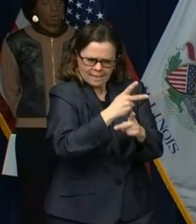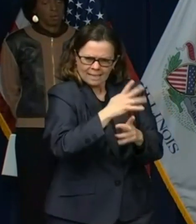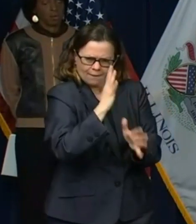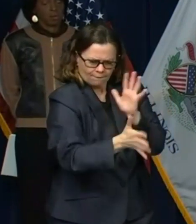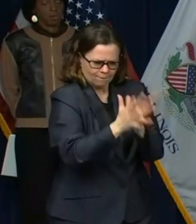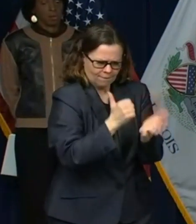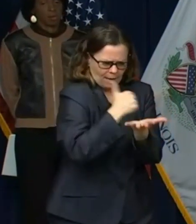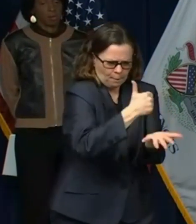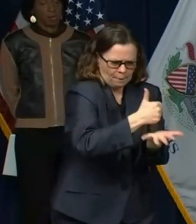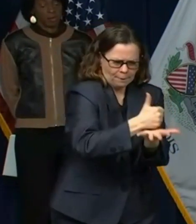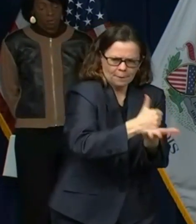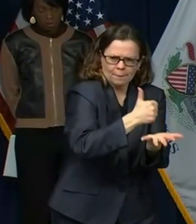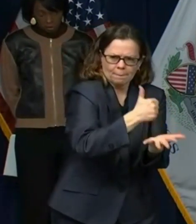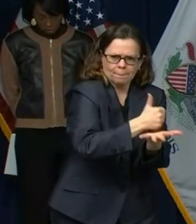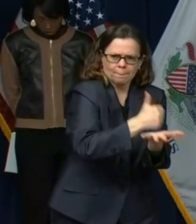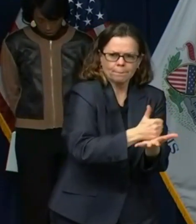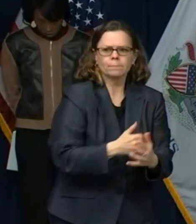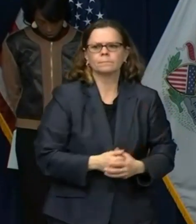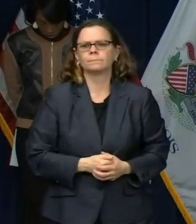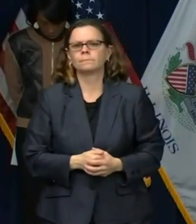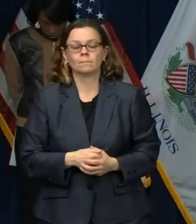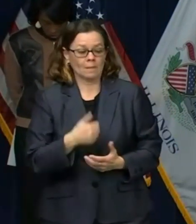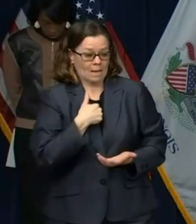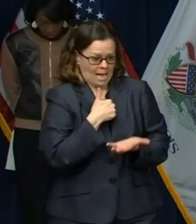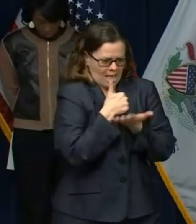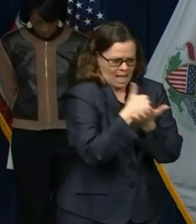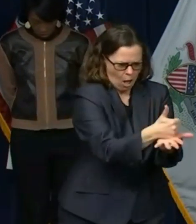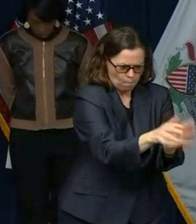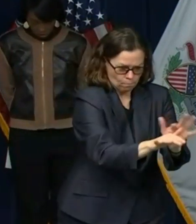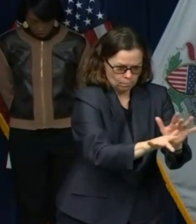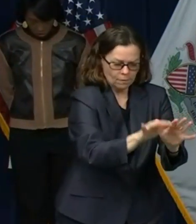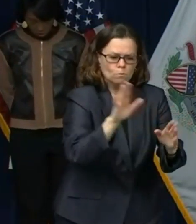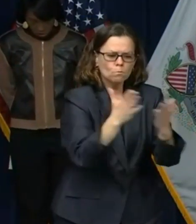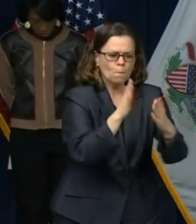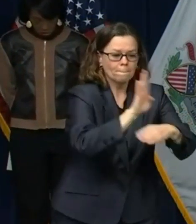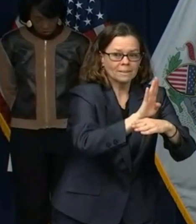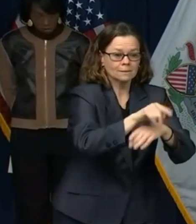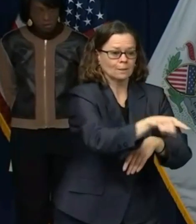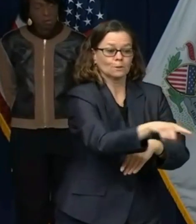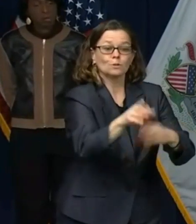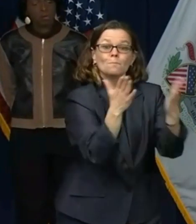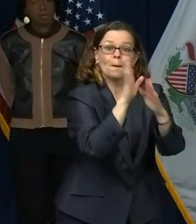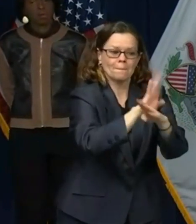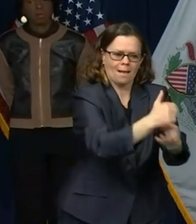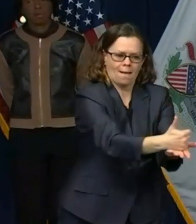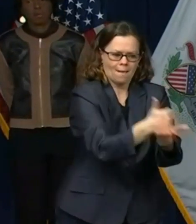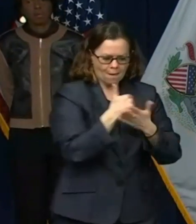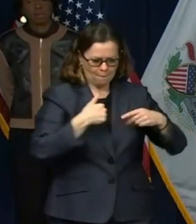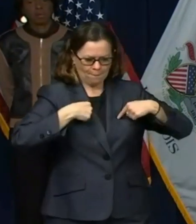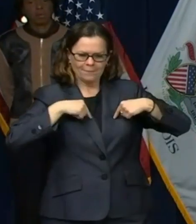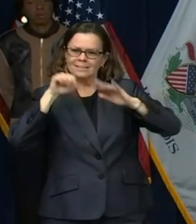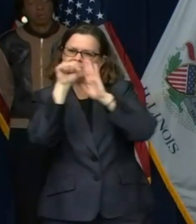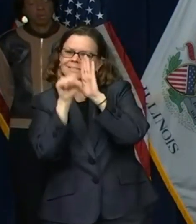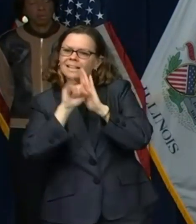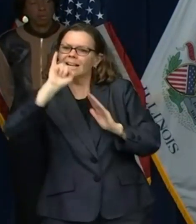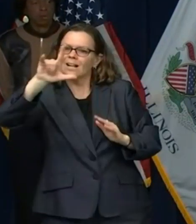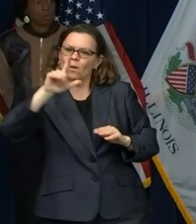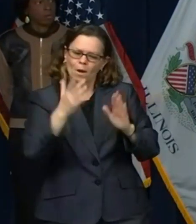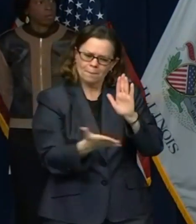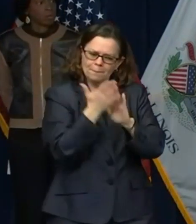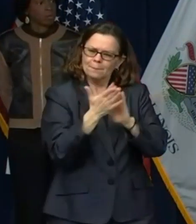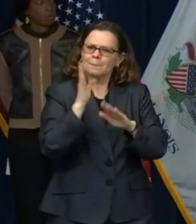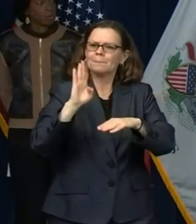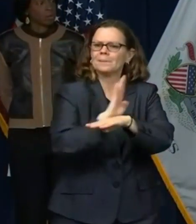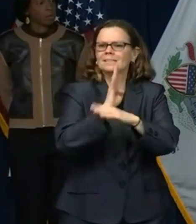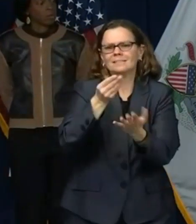very focused on trying to keep those small businesses alive and support them and want to do it with state programs.